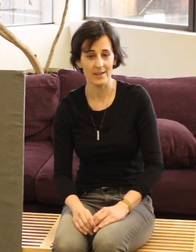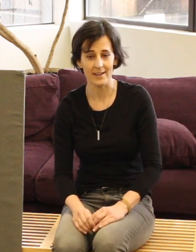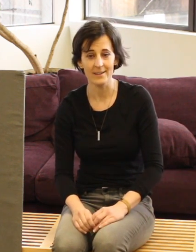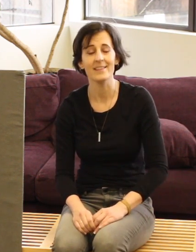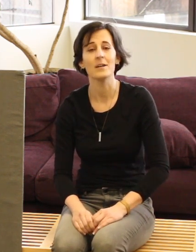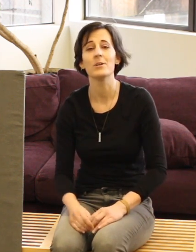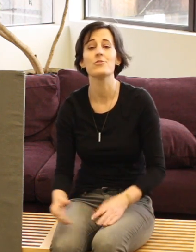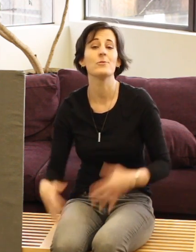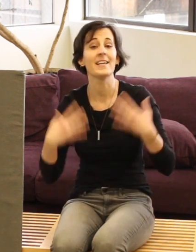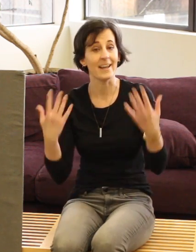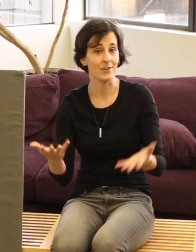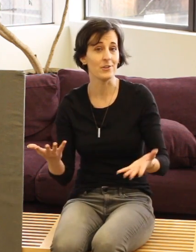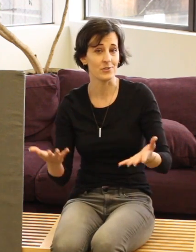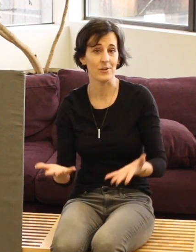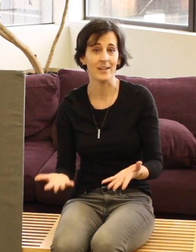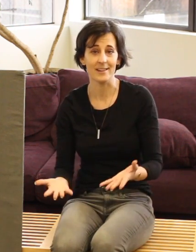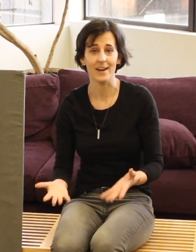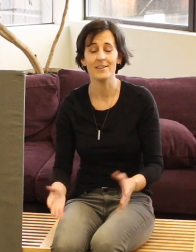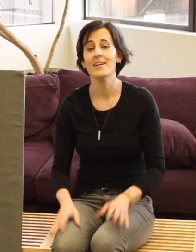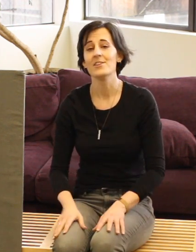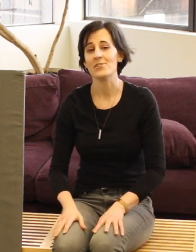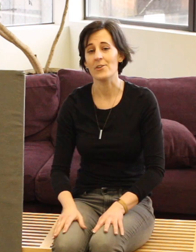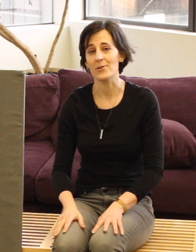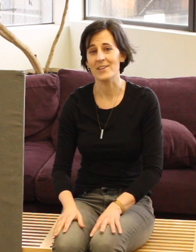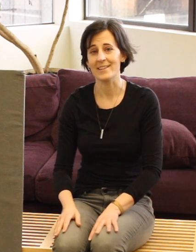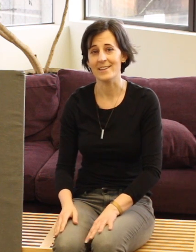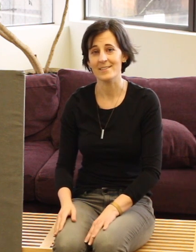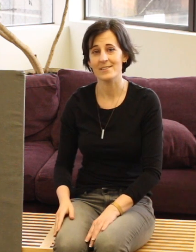in and then I'm going to do it again and you can join in there. So it goes like this.